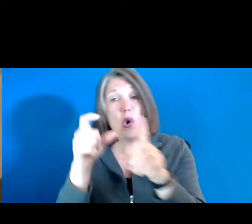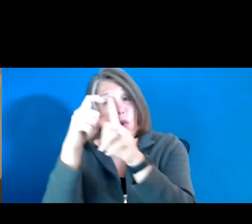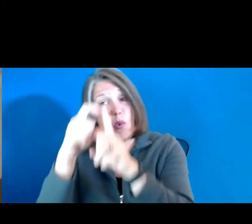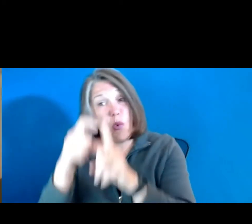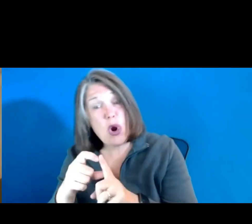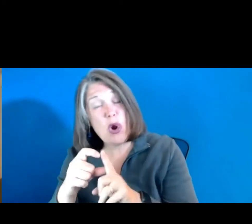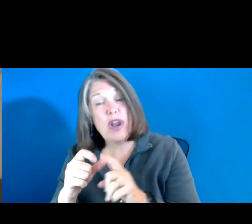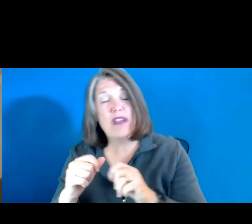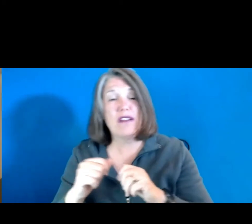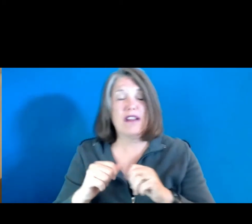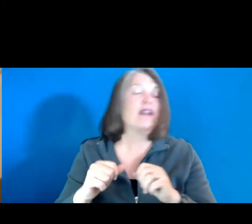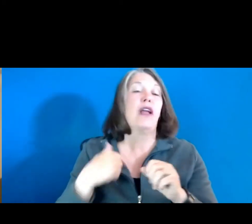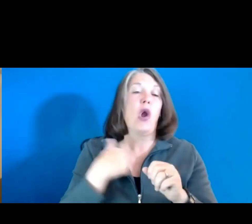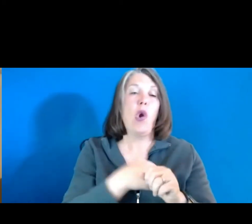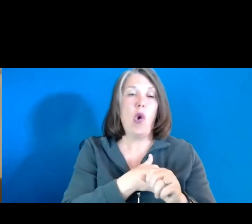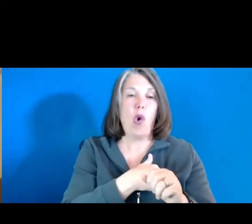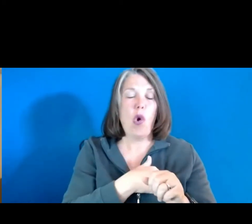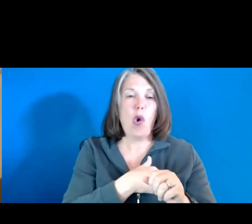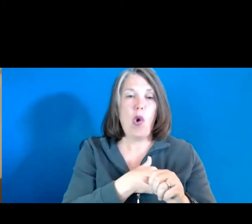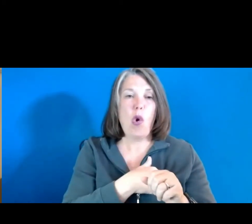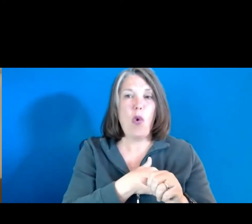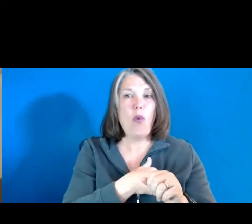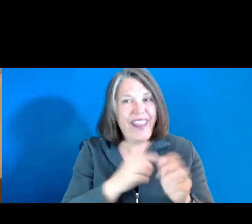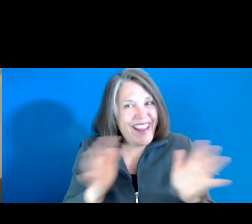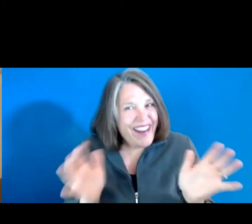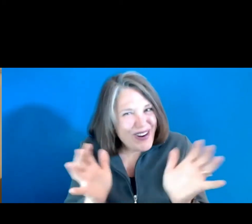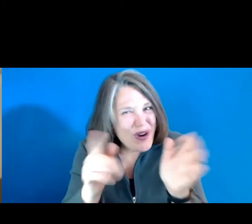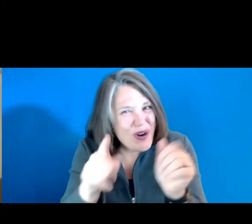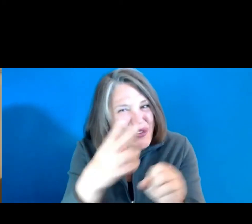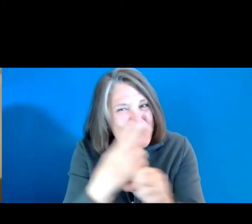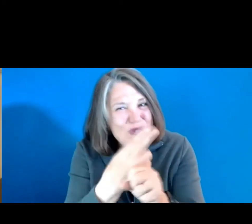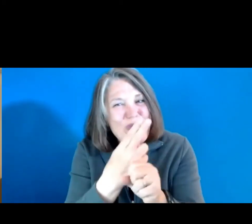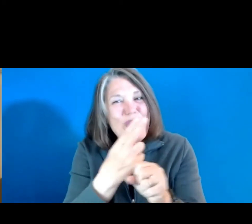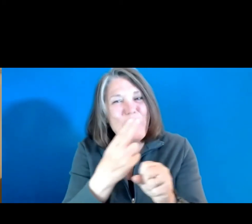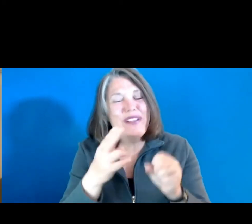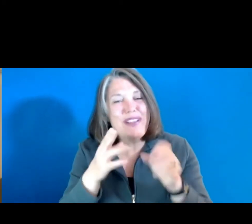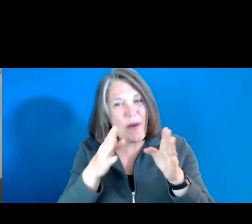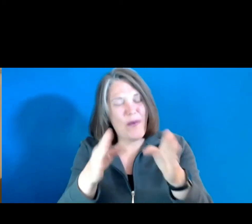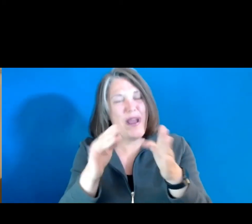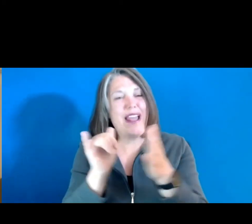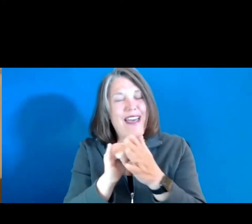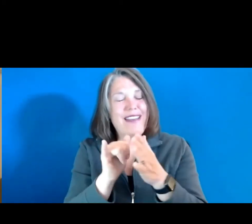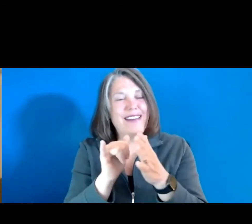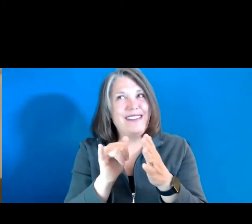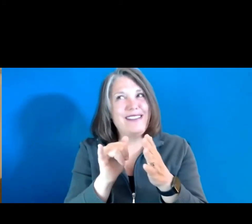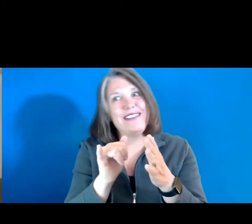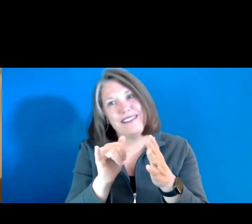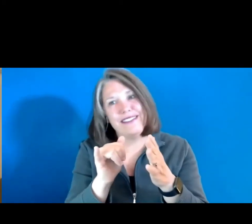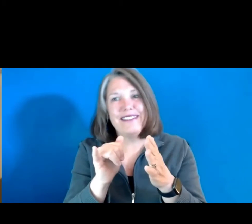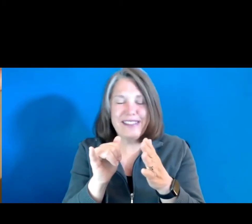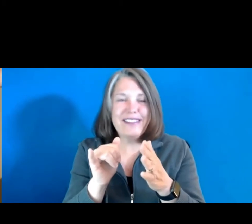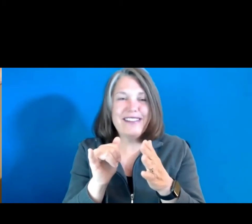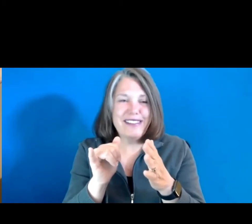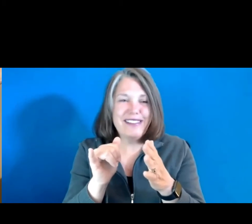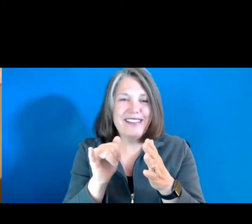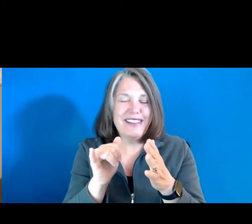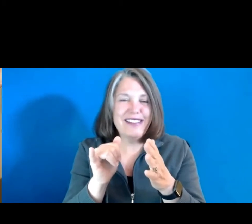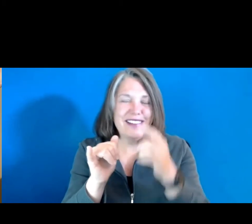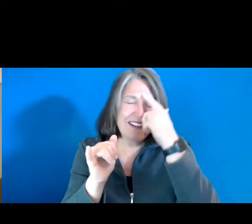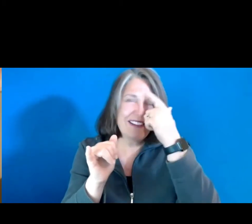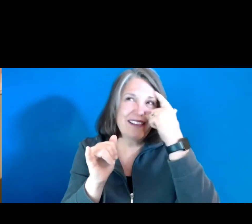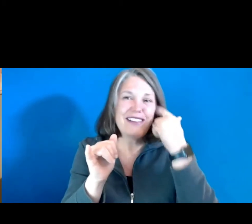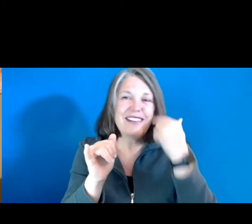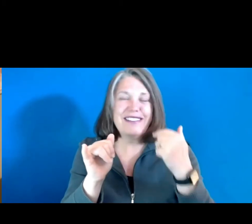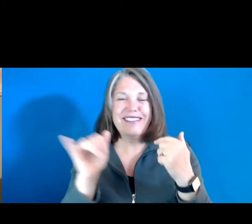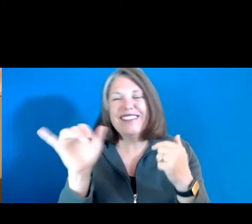we of course encourage you to use in a way that really is not so available when you are projecting on a